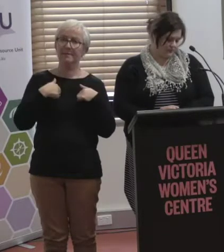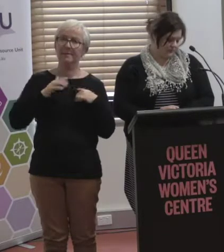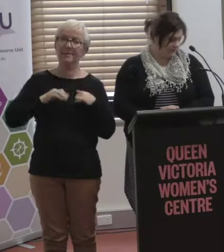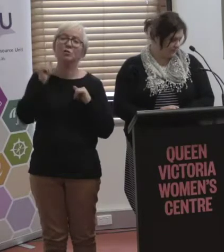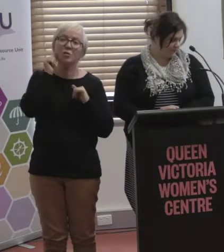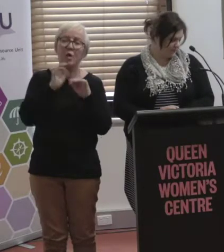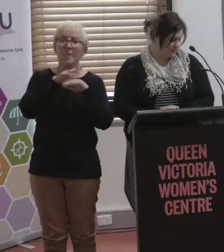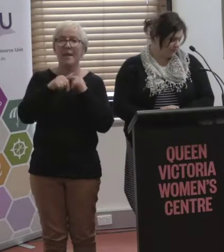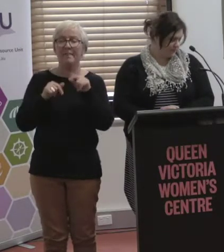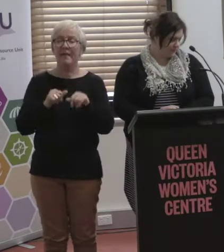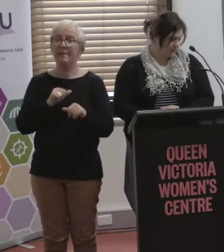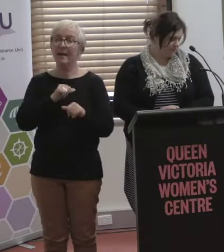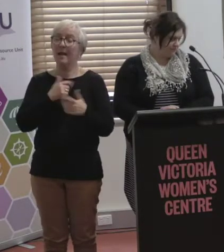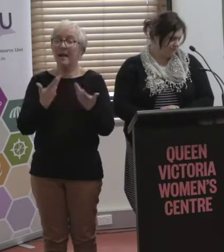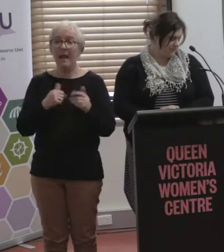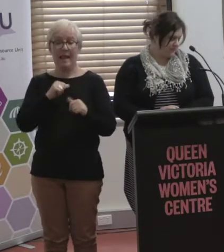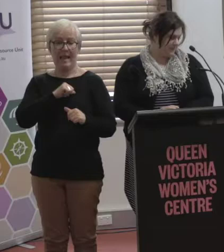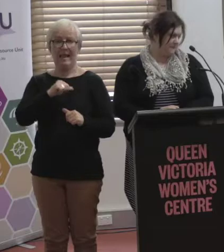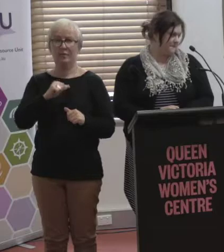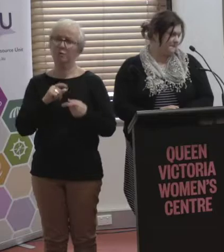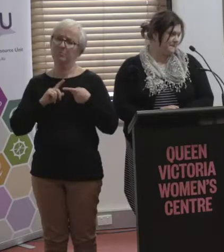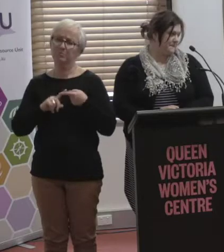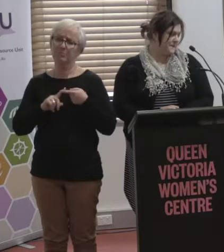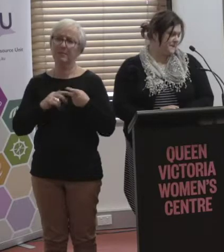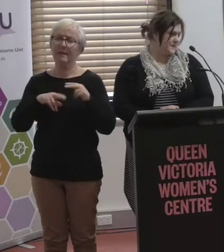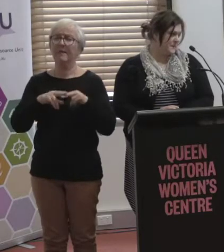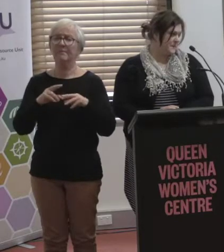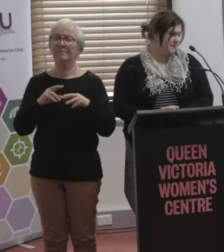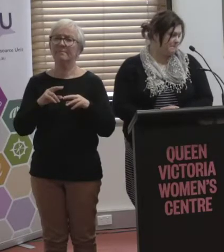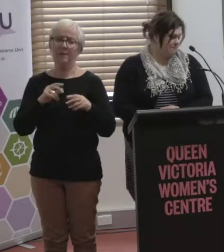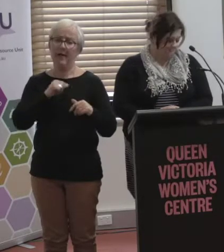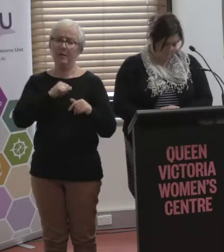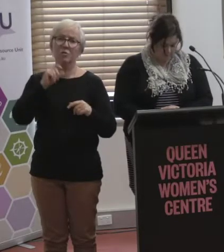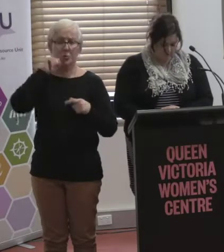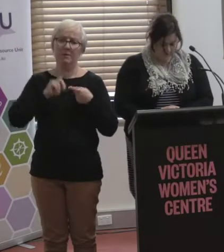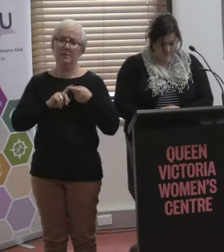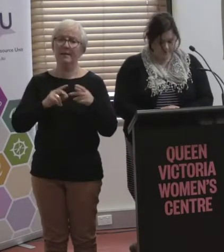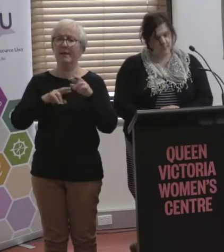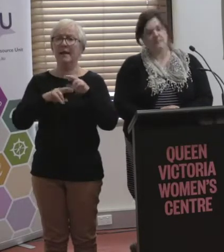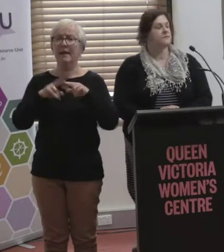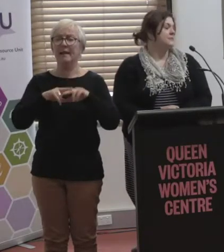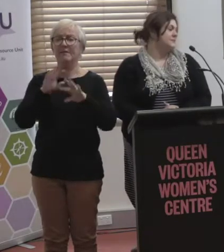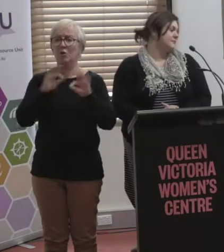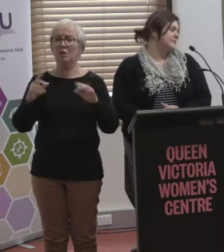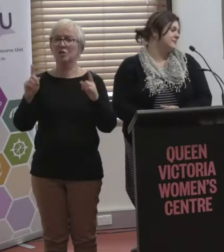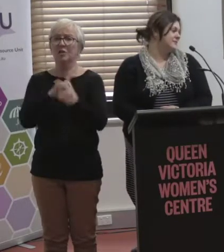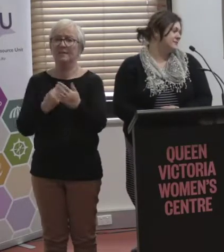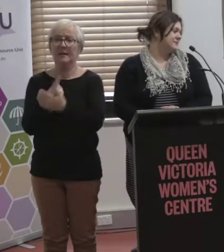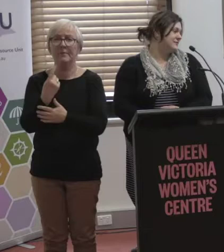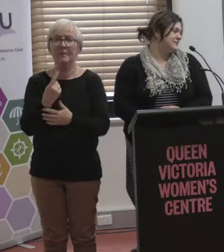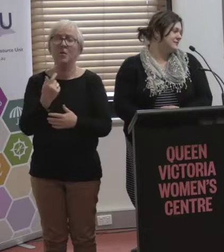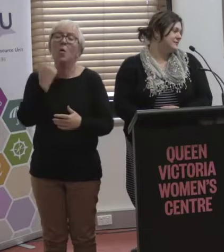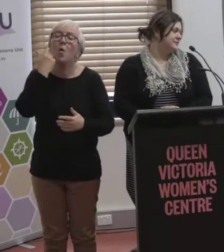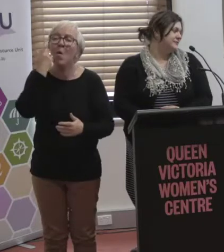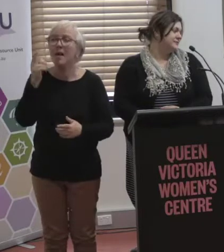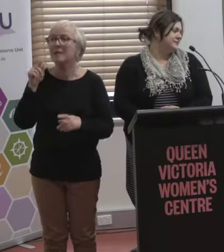Attitudes won't change unless they're made to change and there will always be fraud. There will always be people